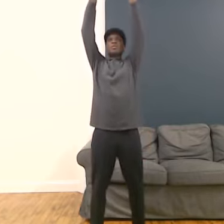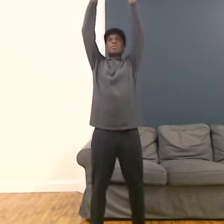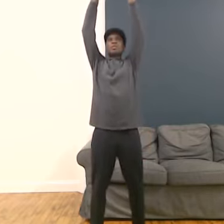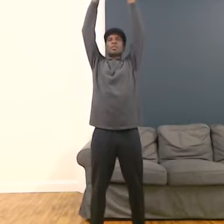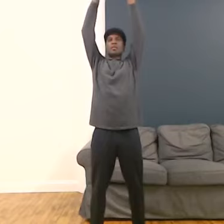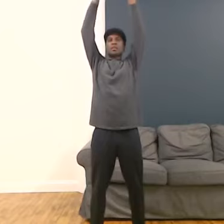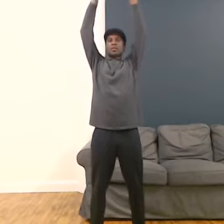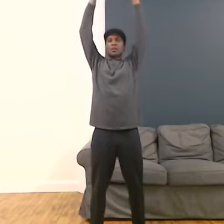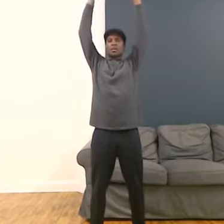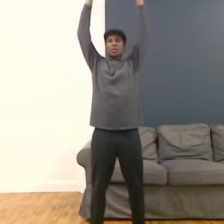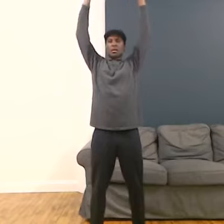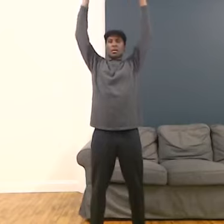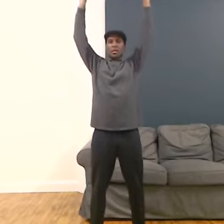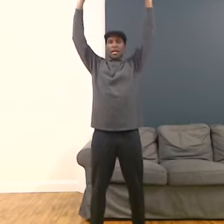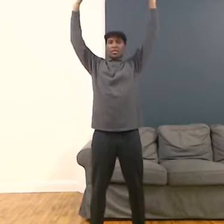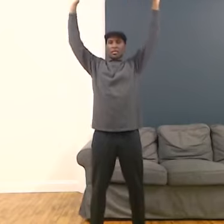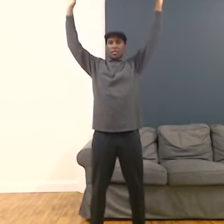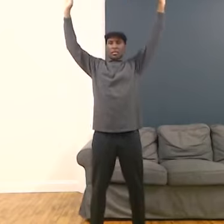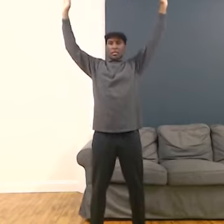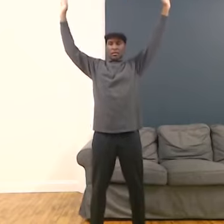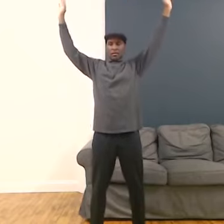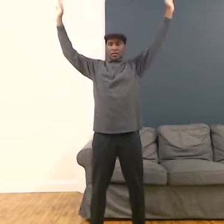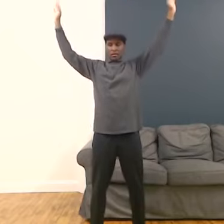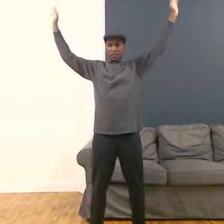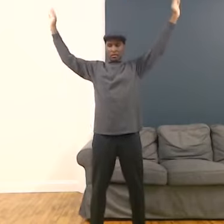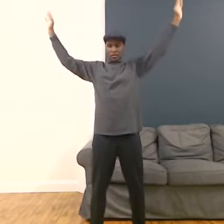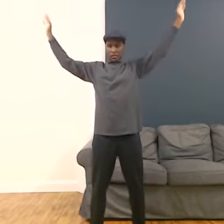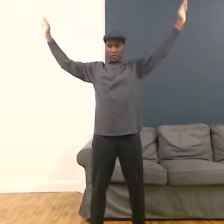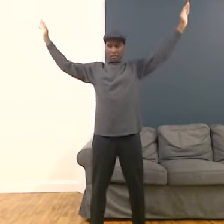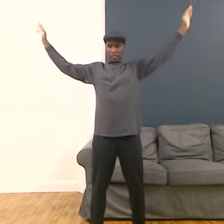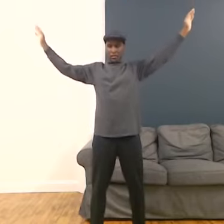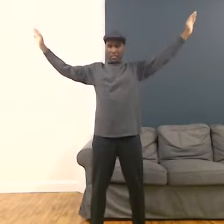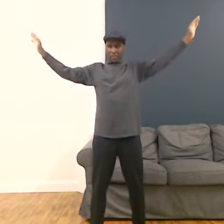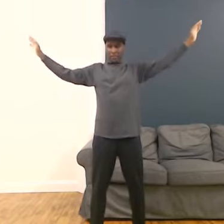capacity, your body.